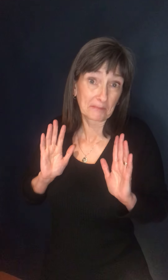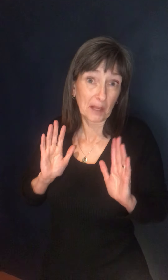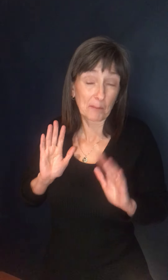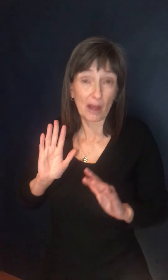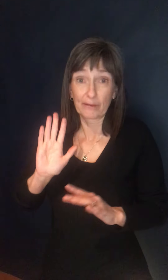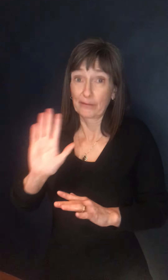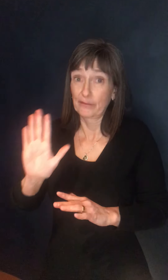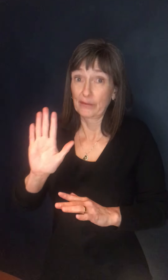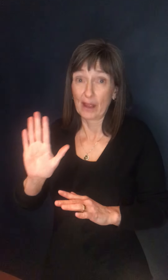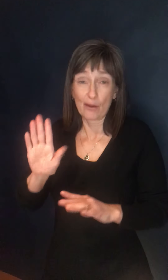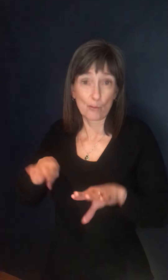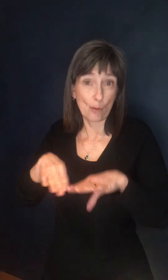in an open and transparent way.